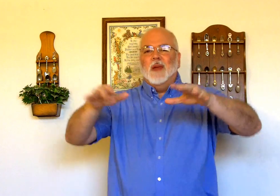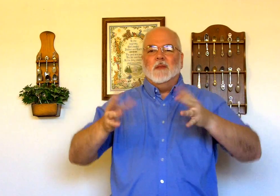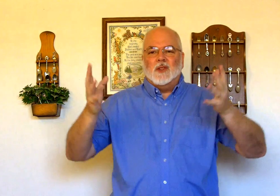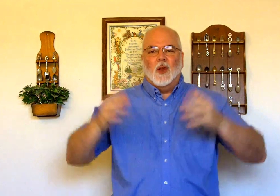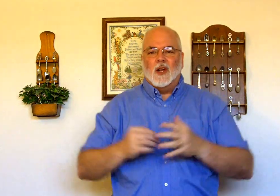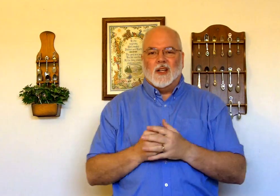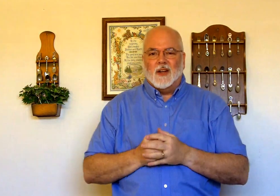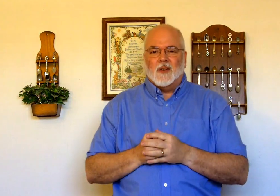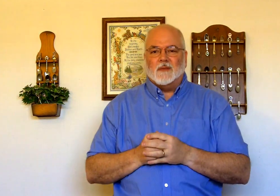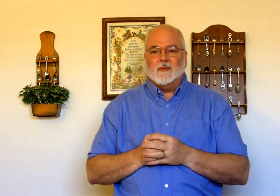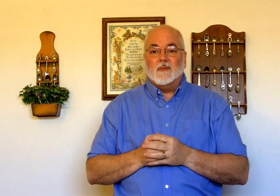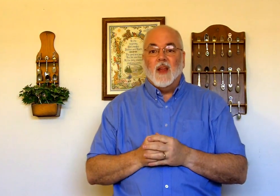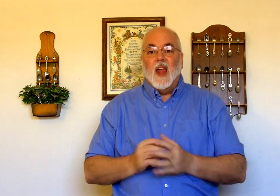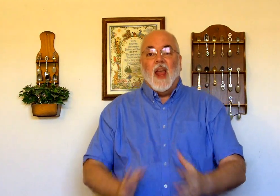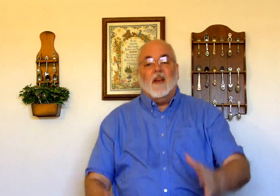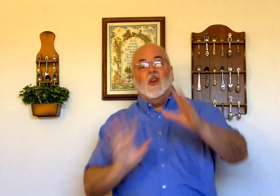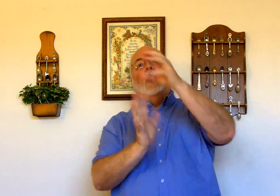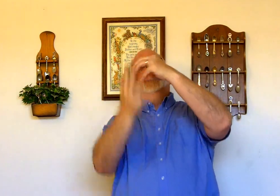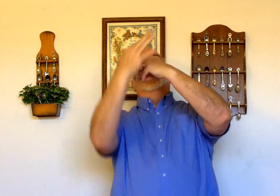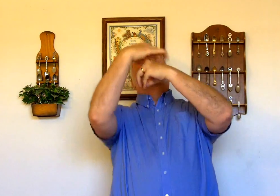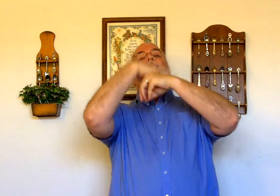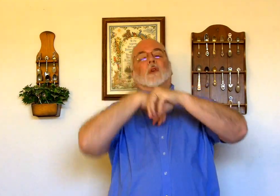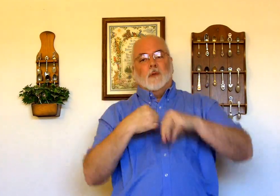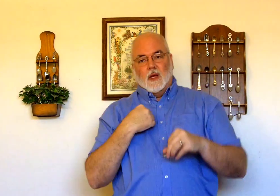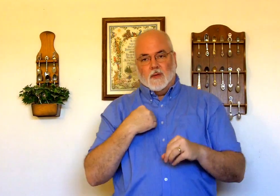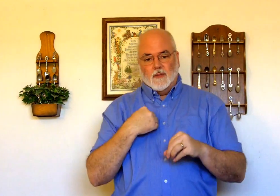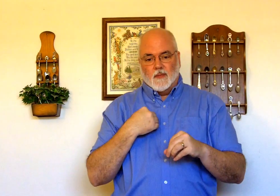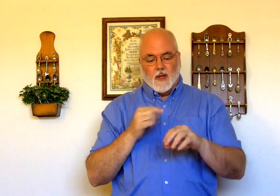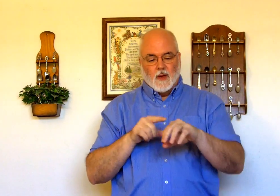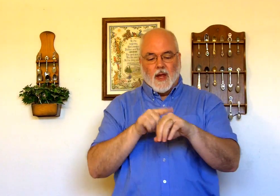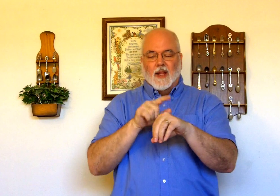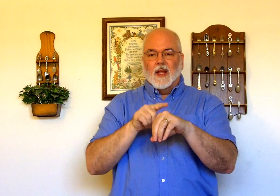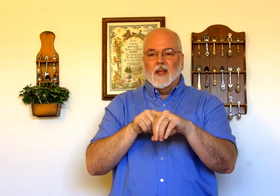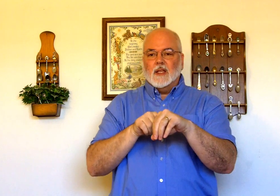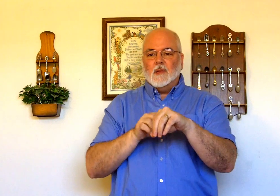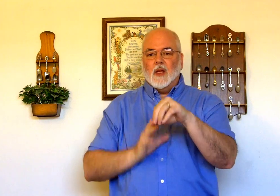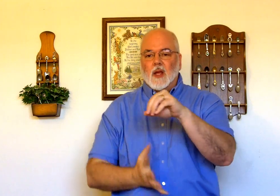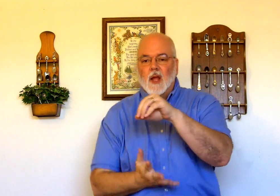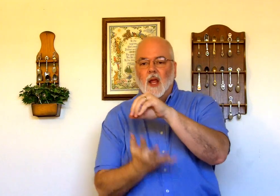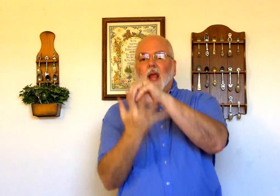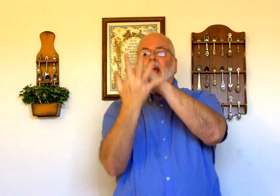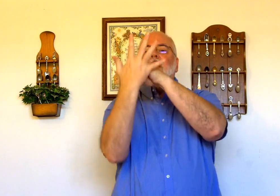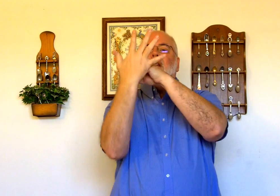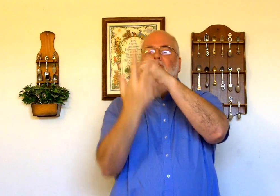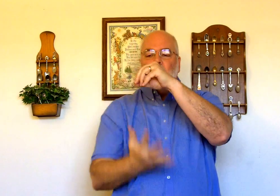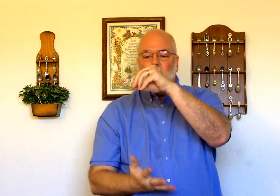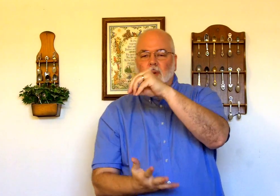make them look a little different have gone over me okay this is me and it's going to come up